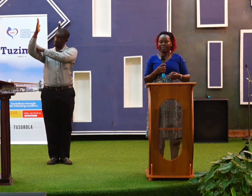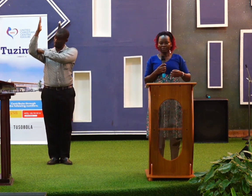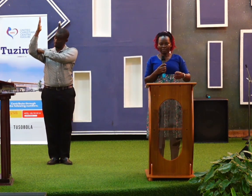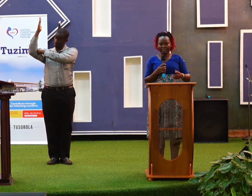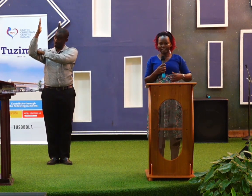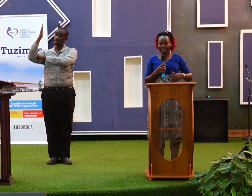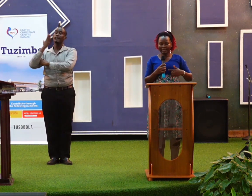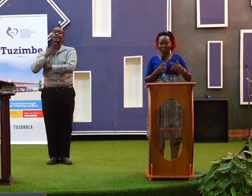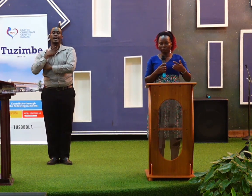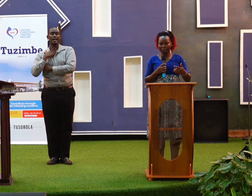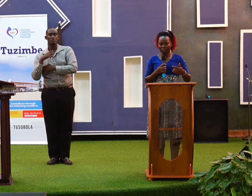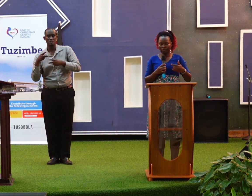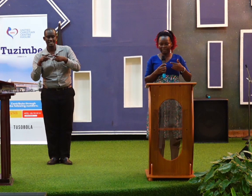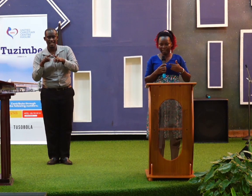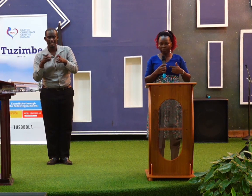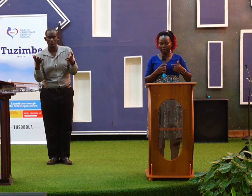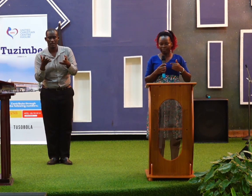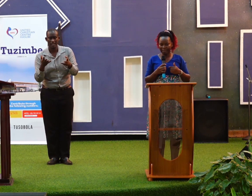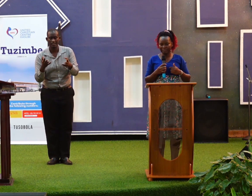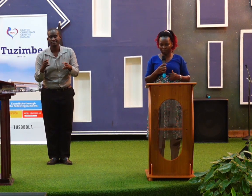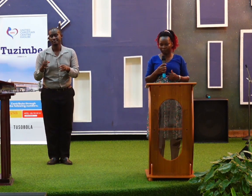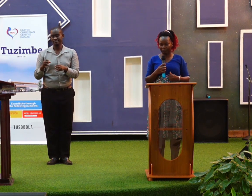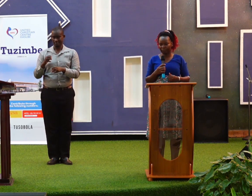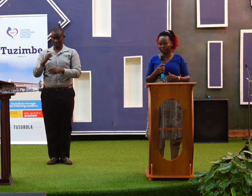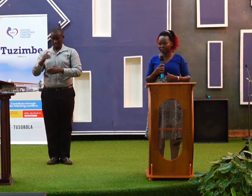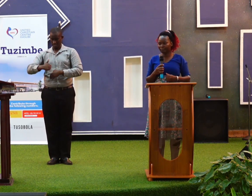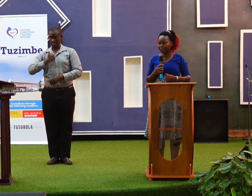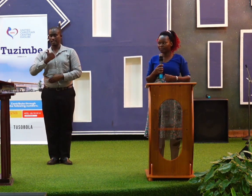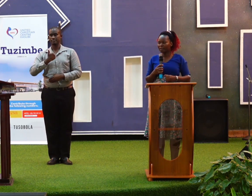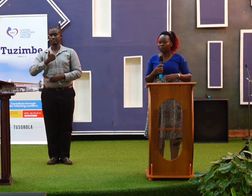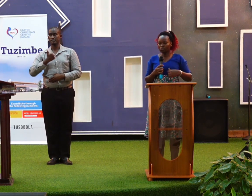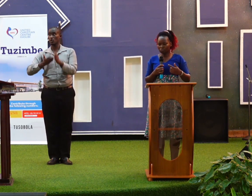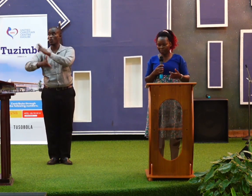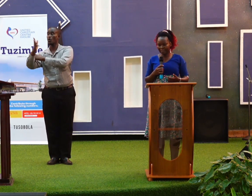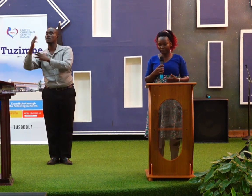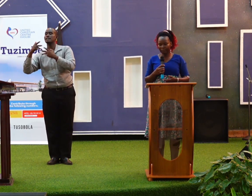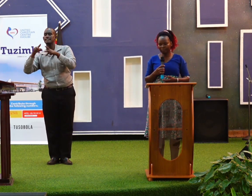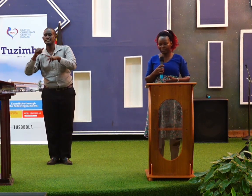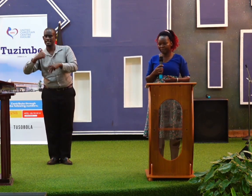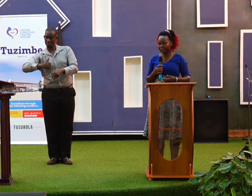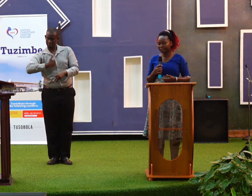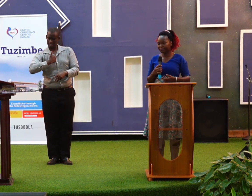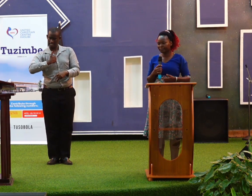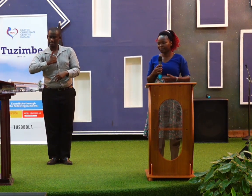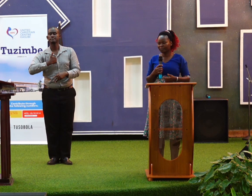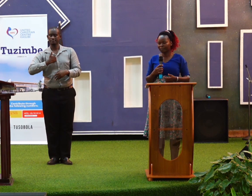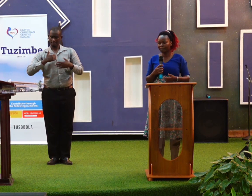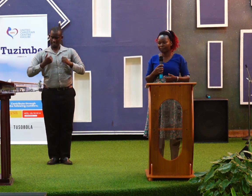the Lord desires so much to begin with myself to transform me